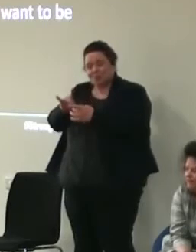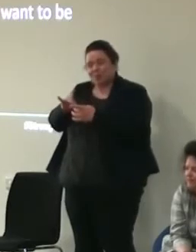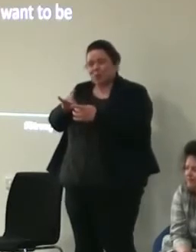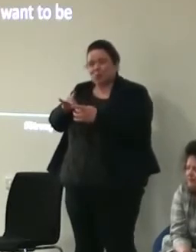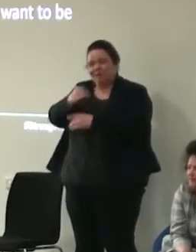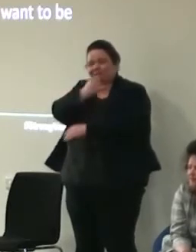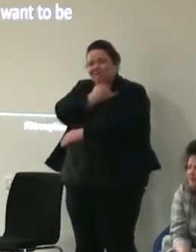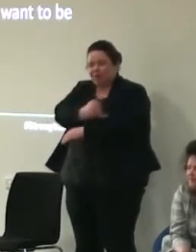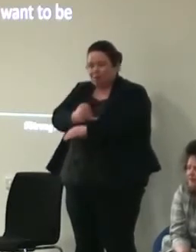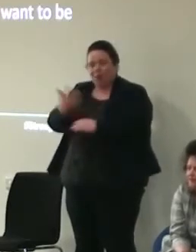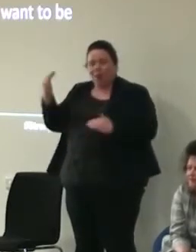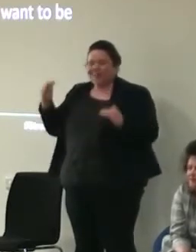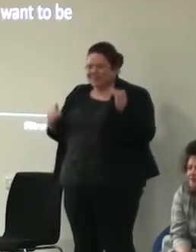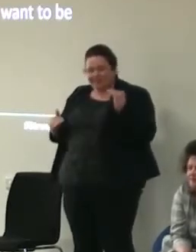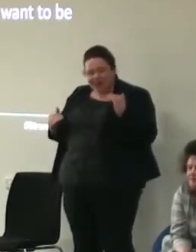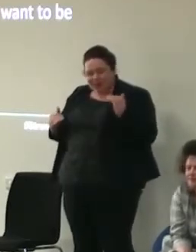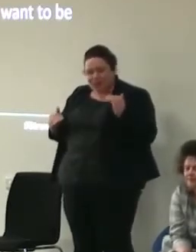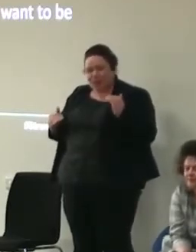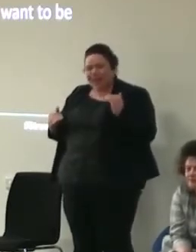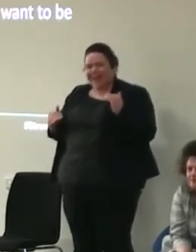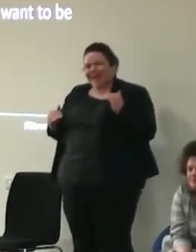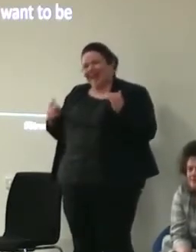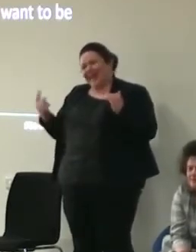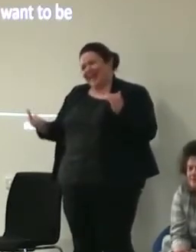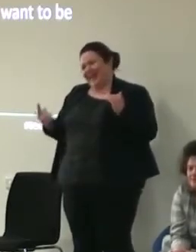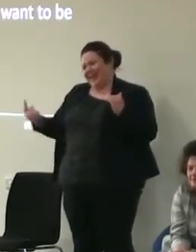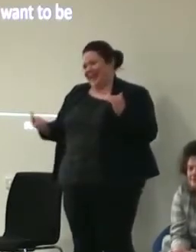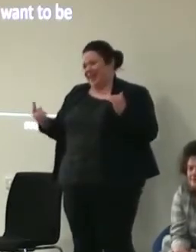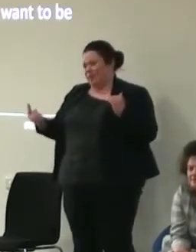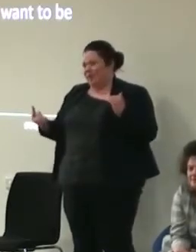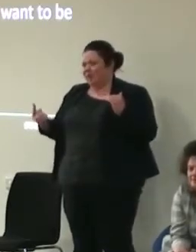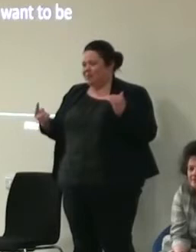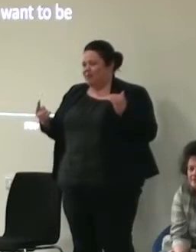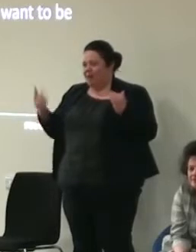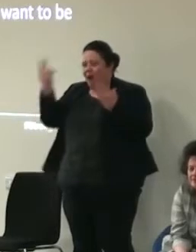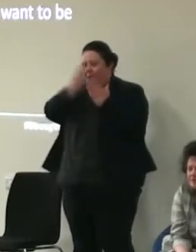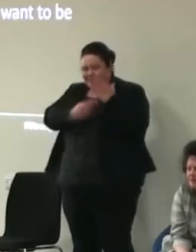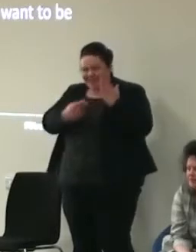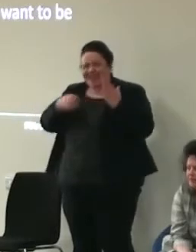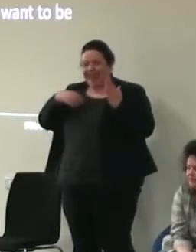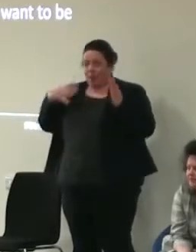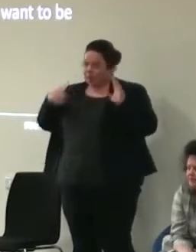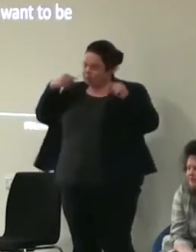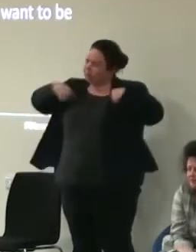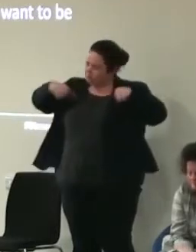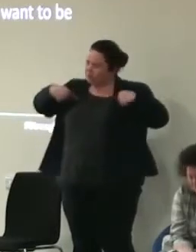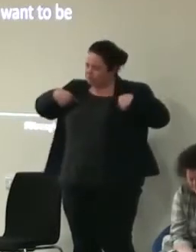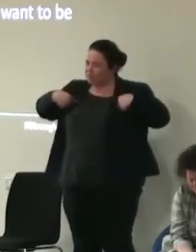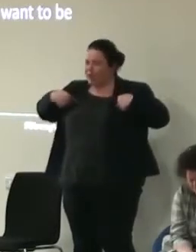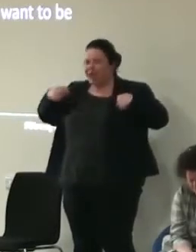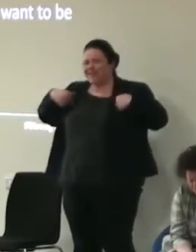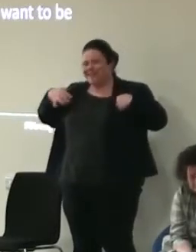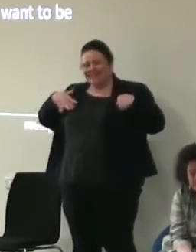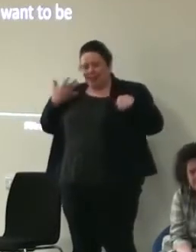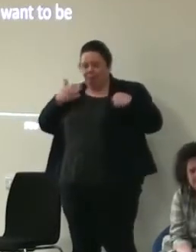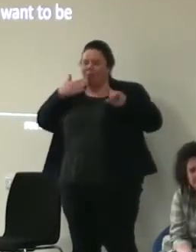disadvantaged in any way because he was an artist and very much wanted to be viewed as such and didn't want to have